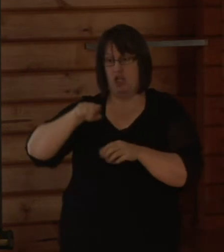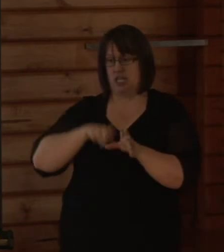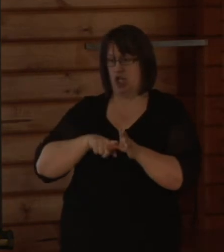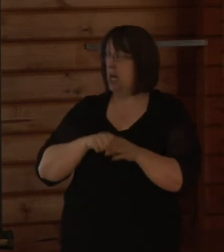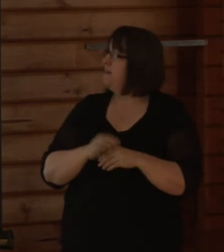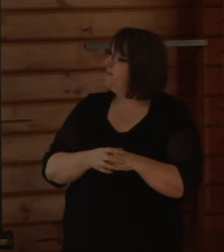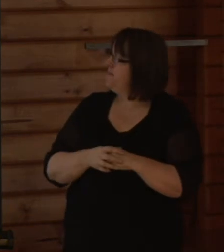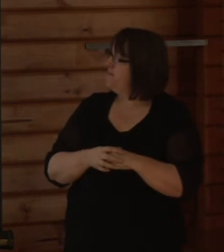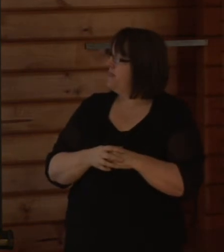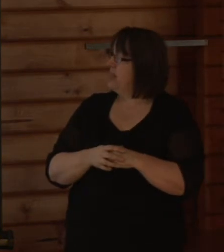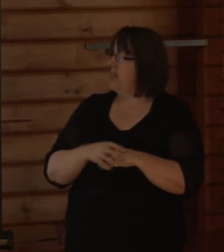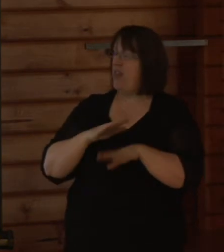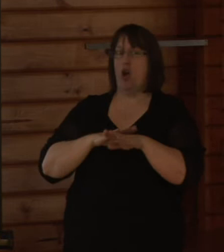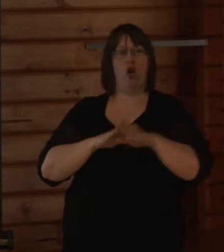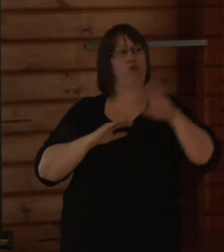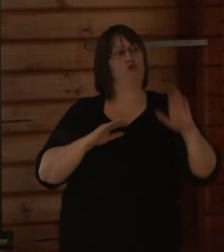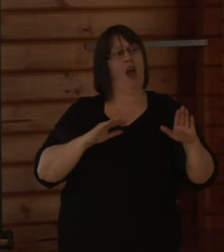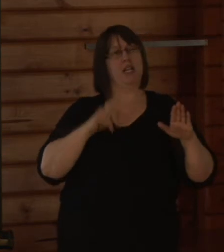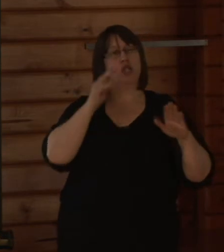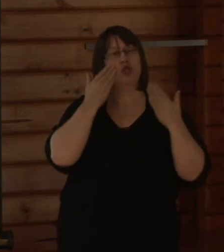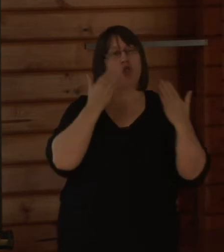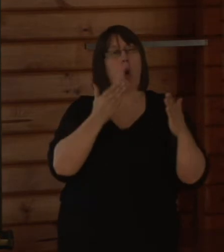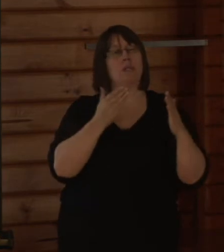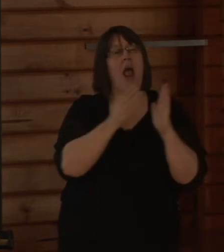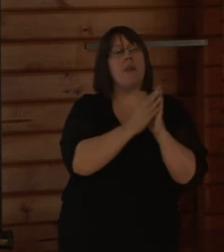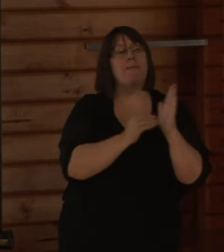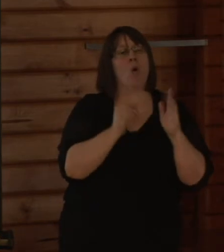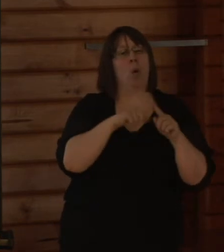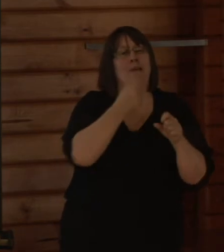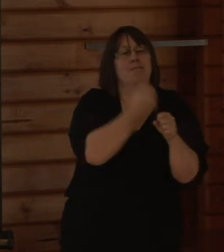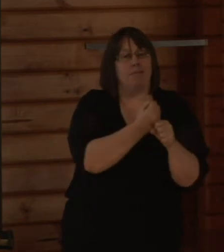and the right hand panel shows the modelled flooding.